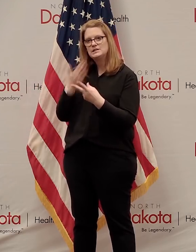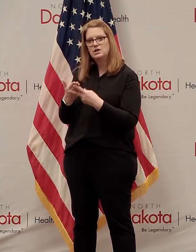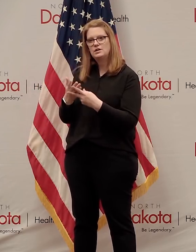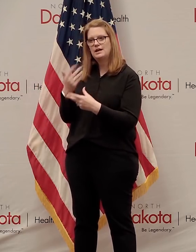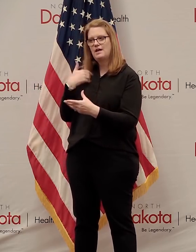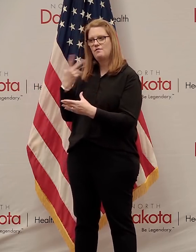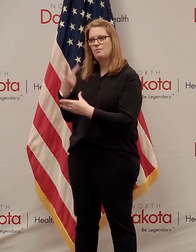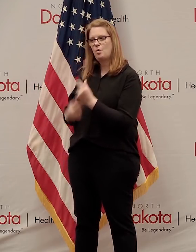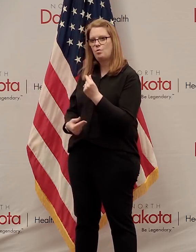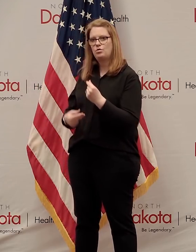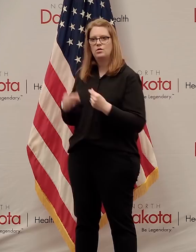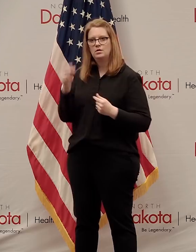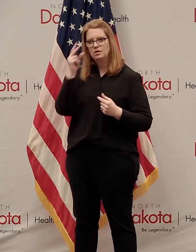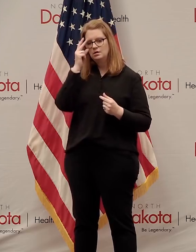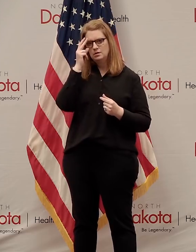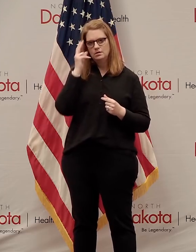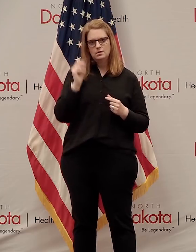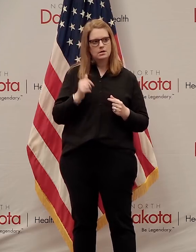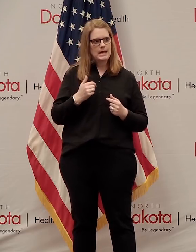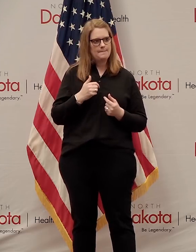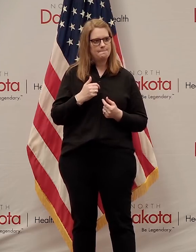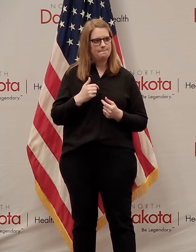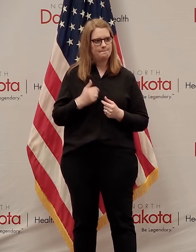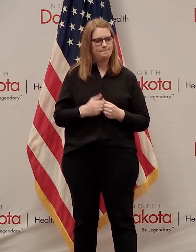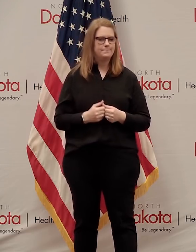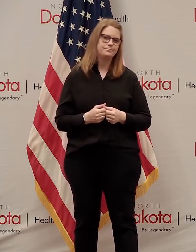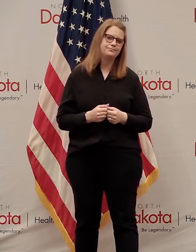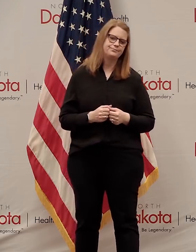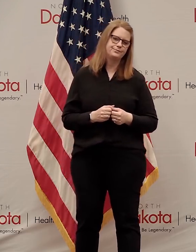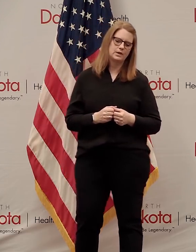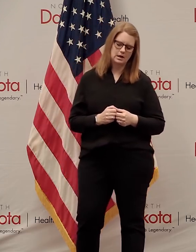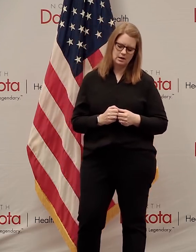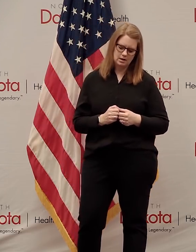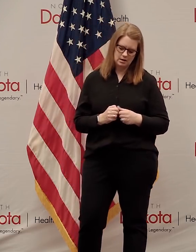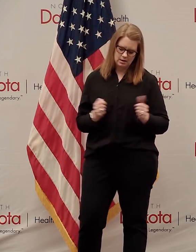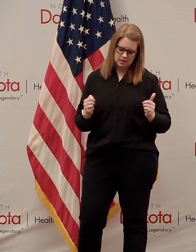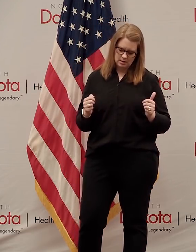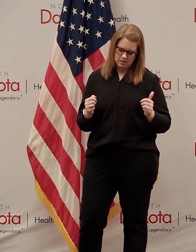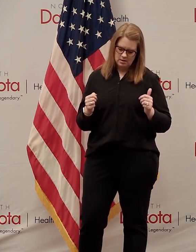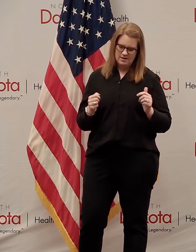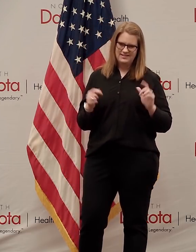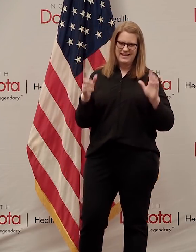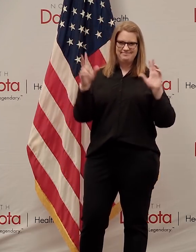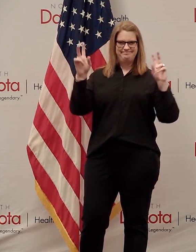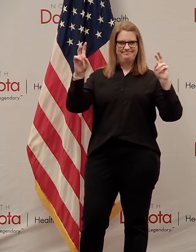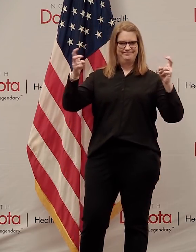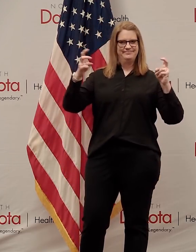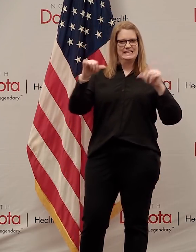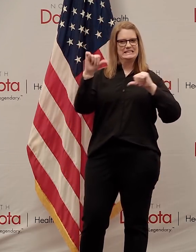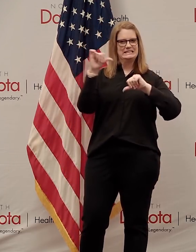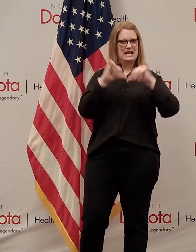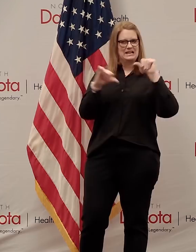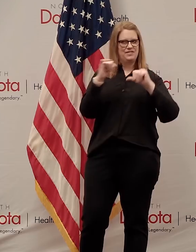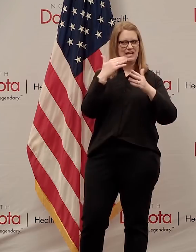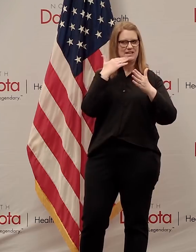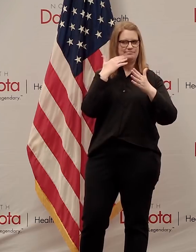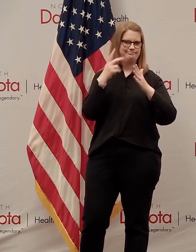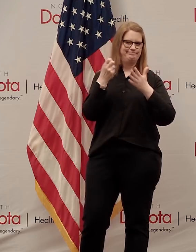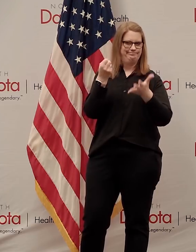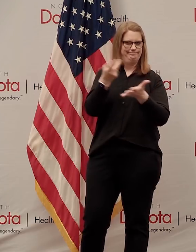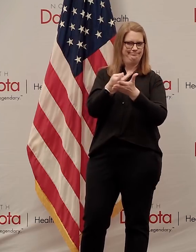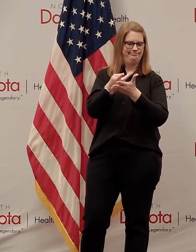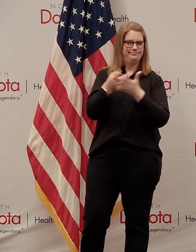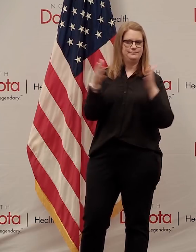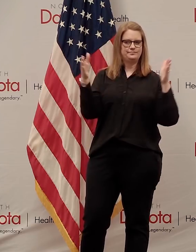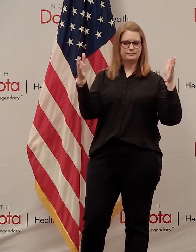Well, I'm sort of sitting on the word scientifically sound. We certainly try to take a look